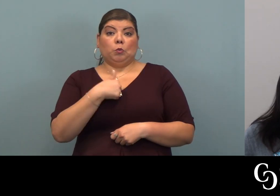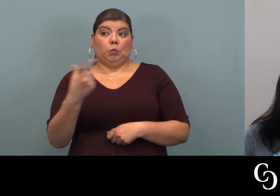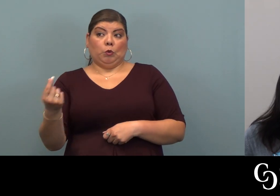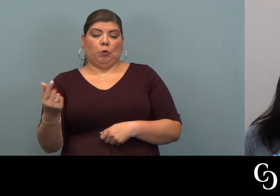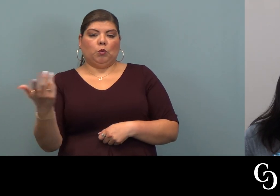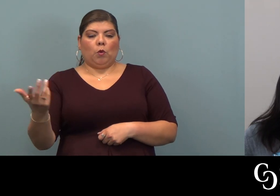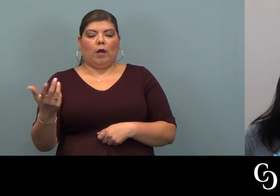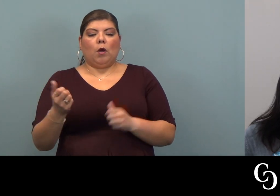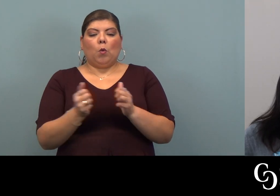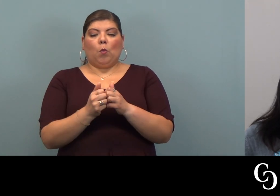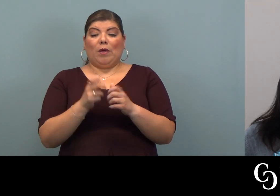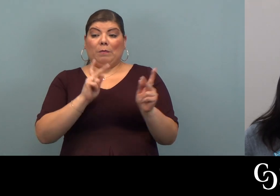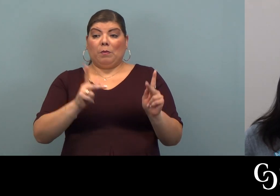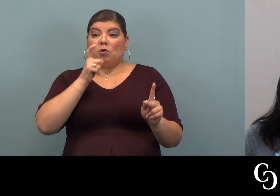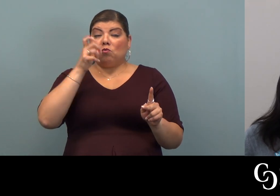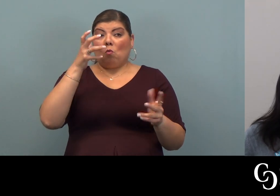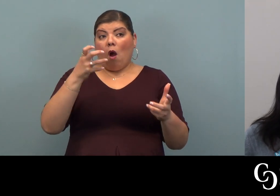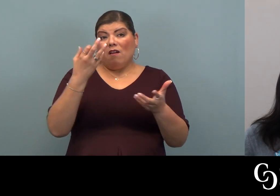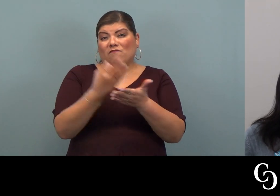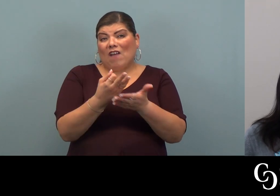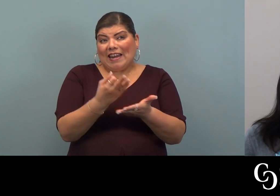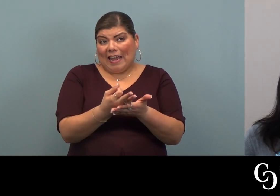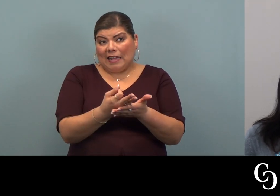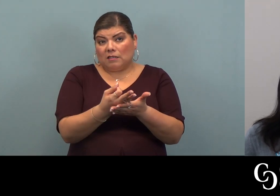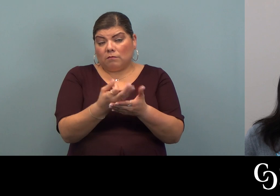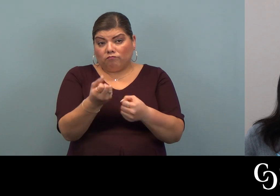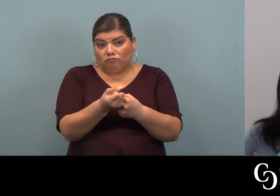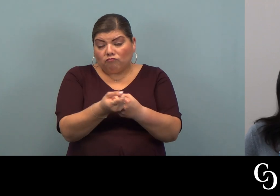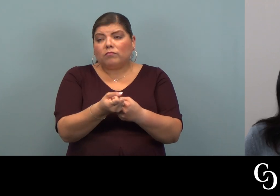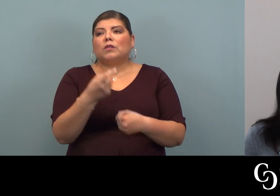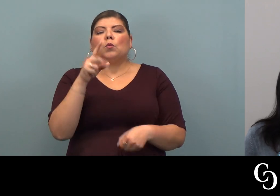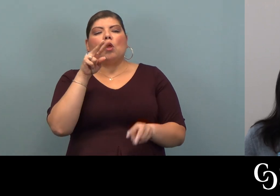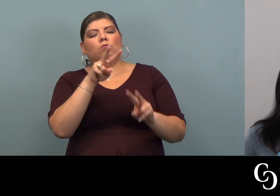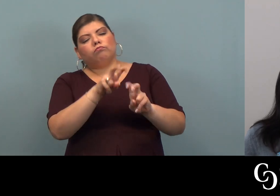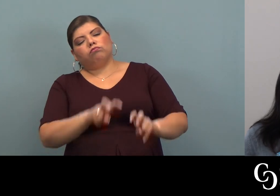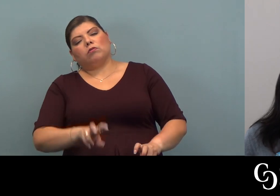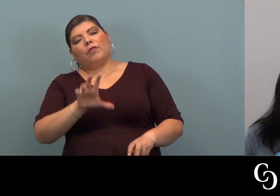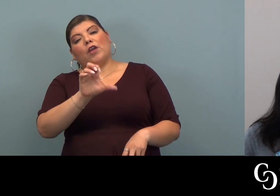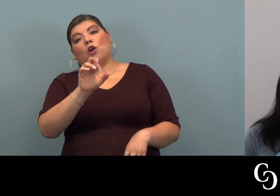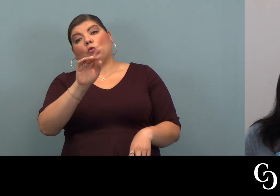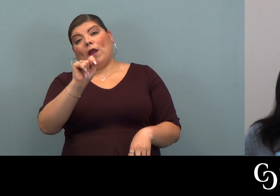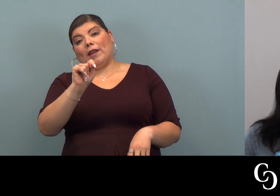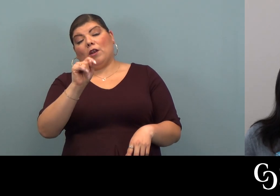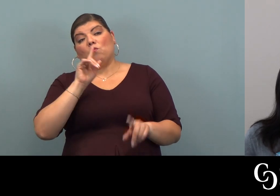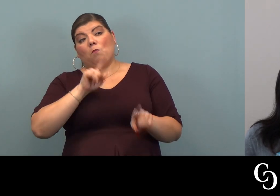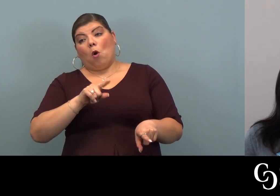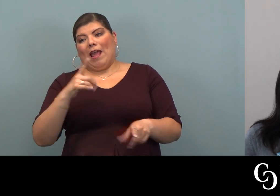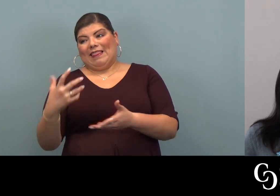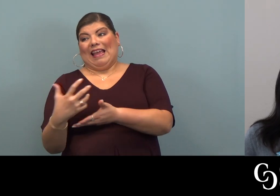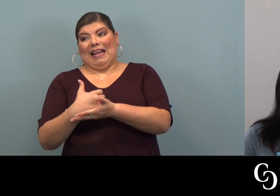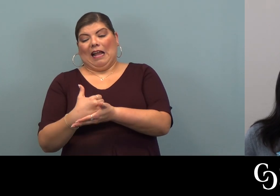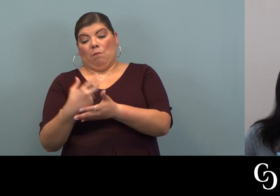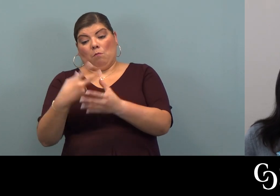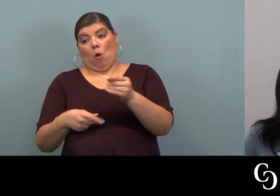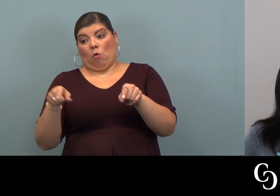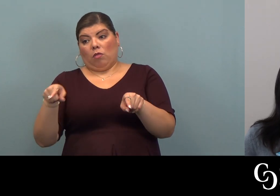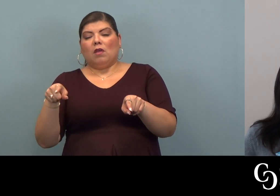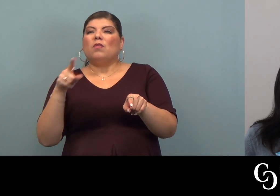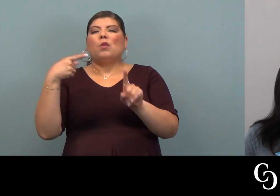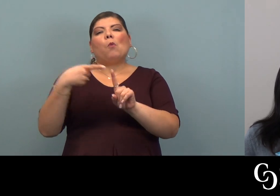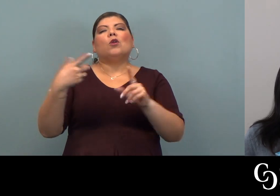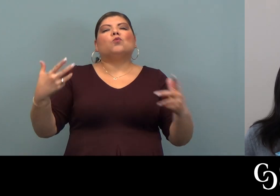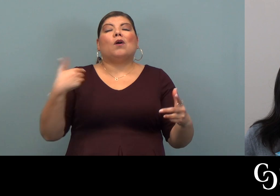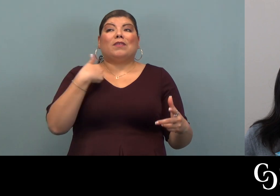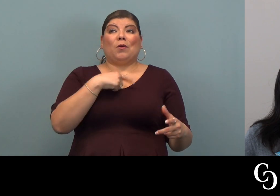So what we do is, with folks looking to get financed, you know, we'll take a look at their credit report. We'll take a look at their income. Because the point